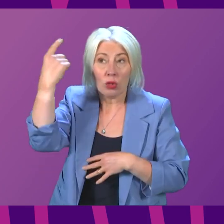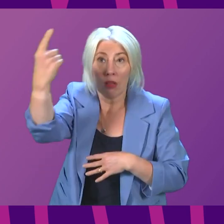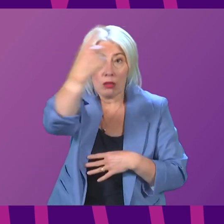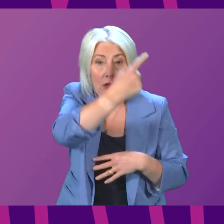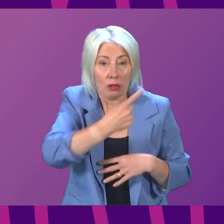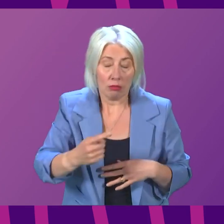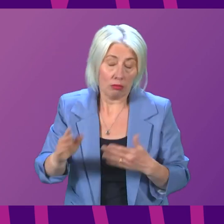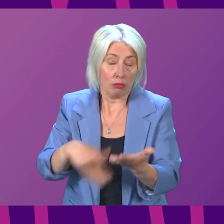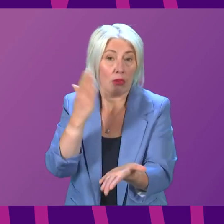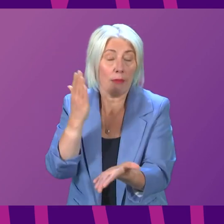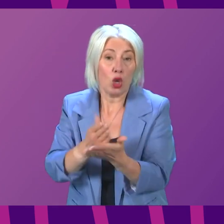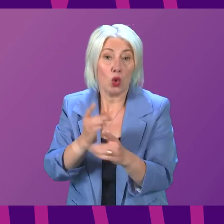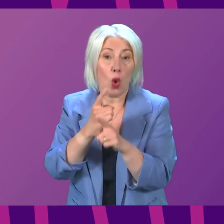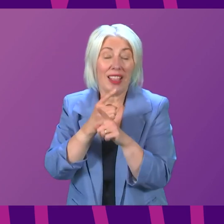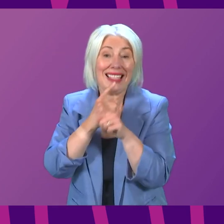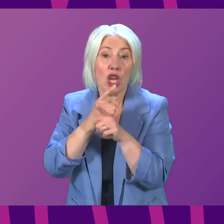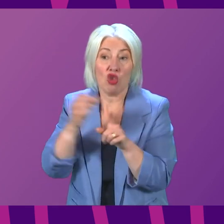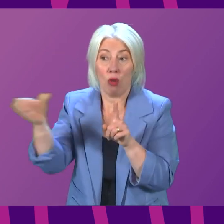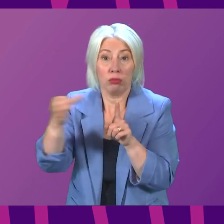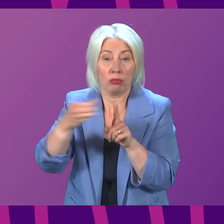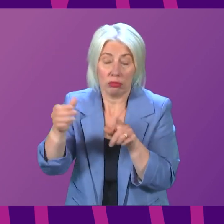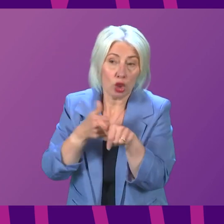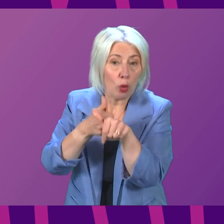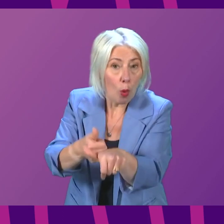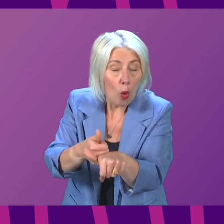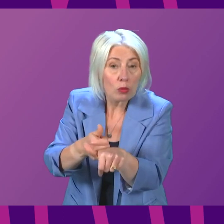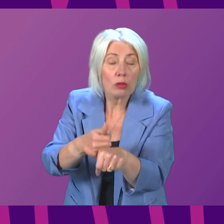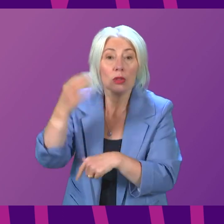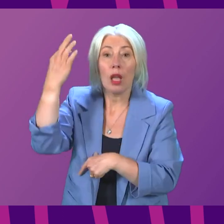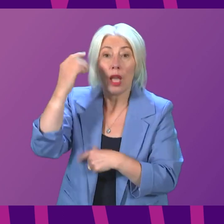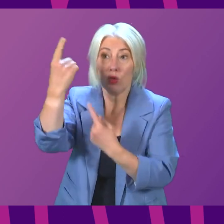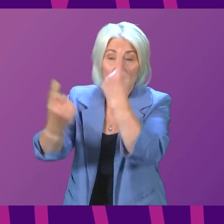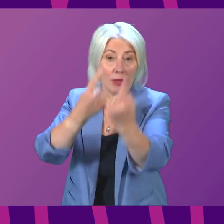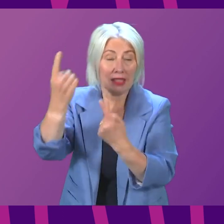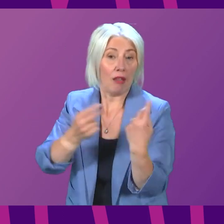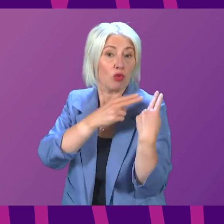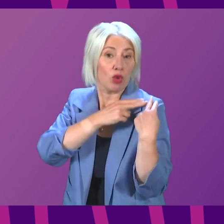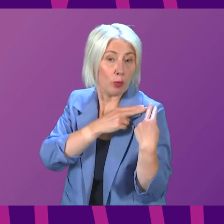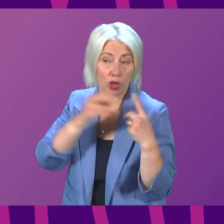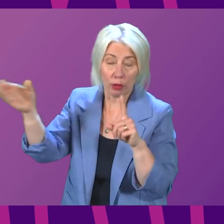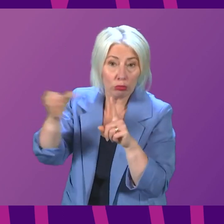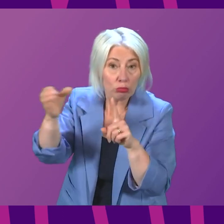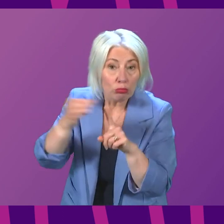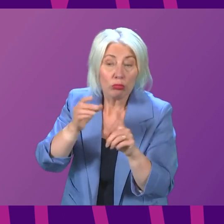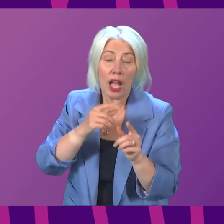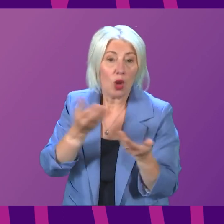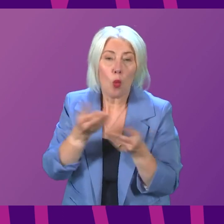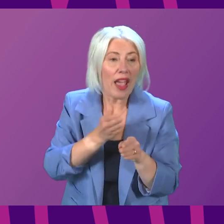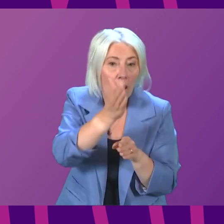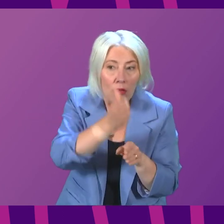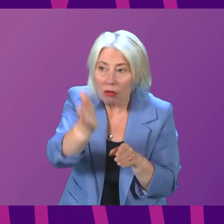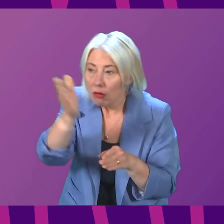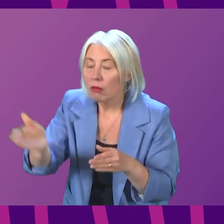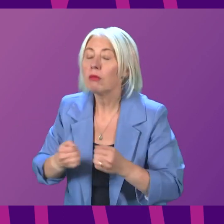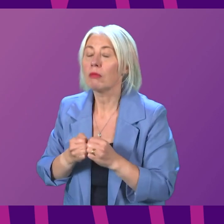ensure that teacher recruitment is supported. Local authorities, of course, are responsible for both recruitment and deployment of their